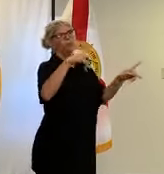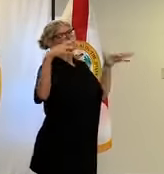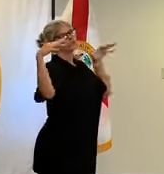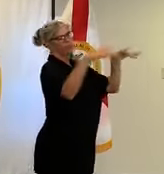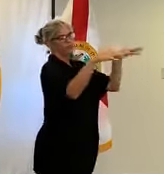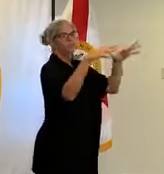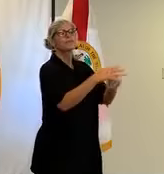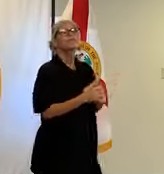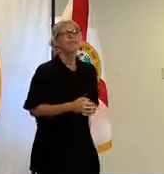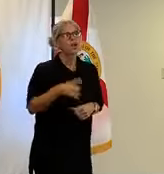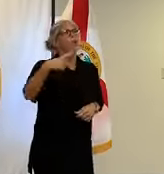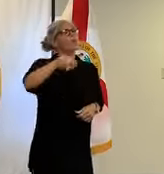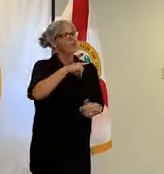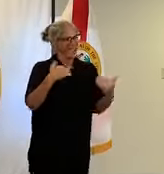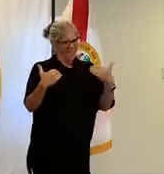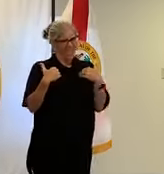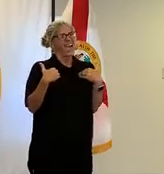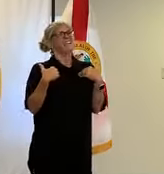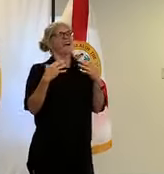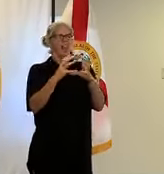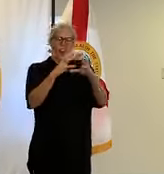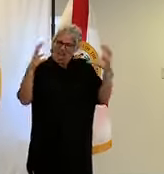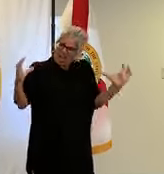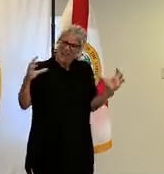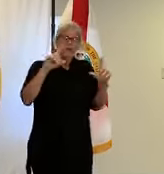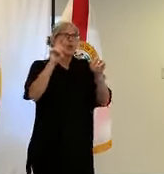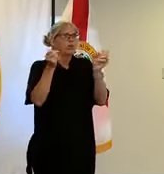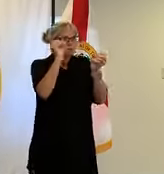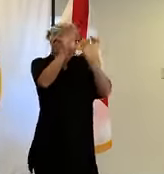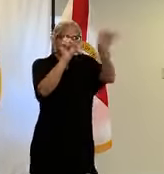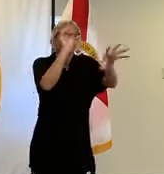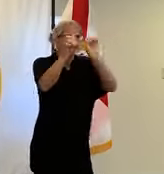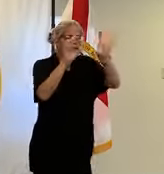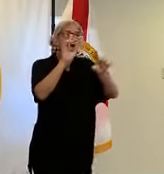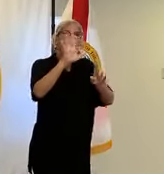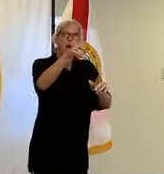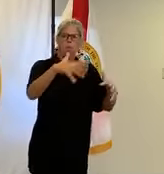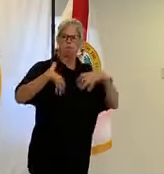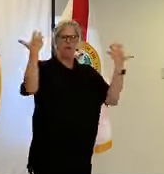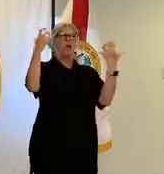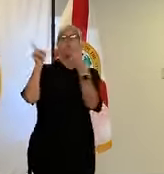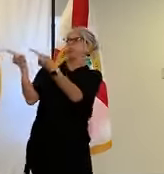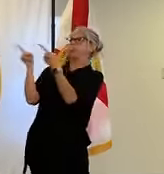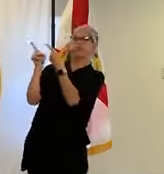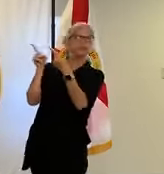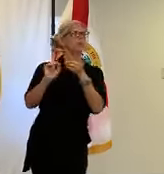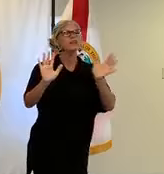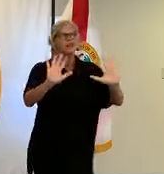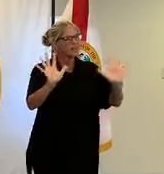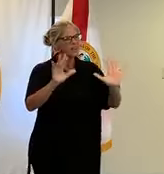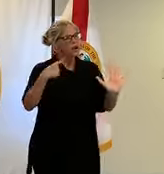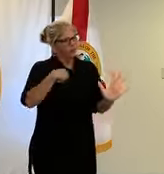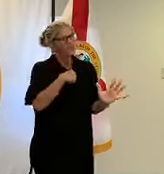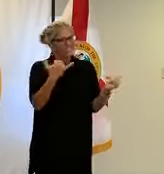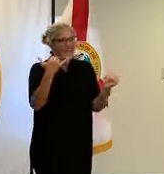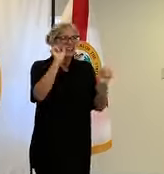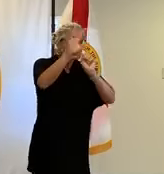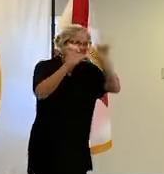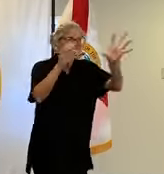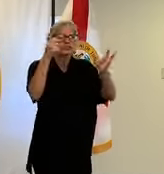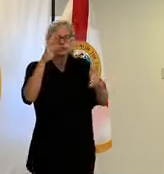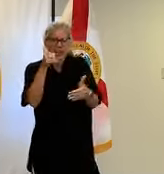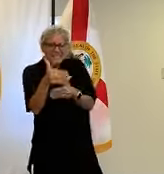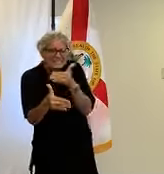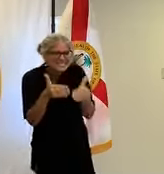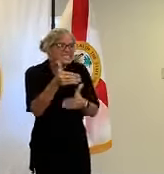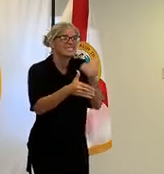shoot the messenger on this but we did get clarification from the state legal team that currently under the current executive order tattoo shops